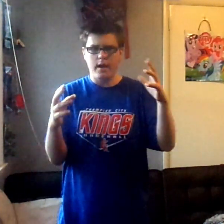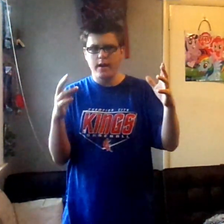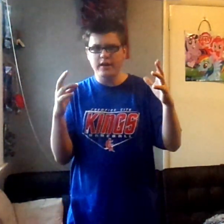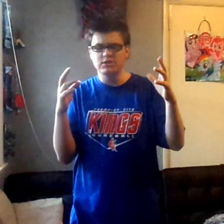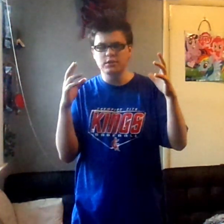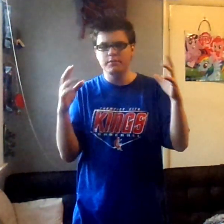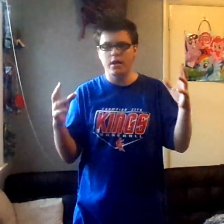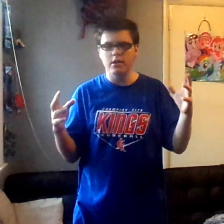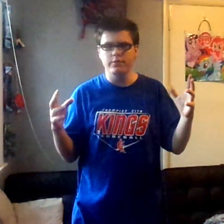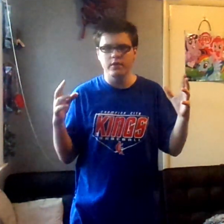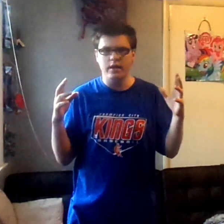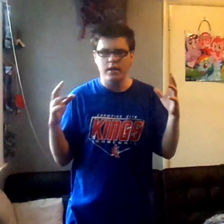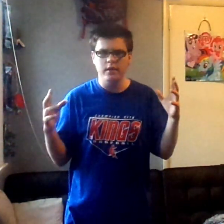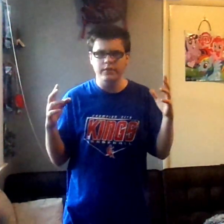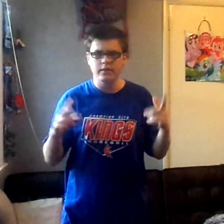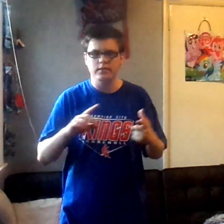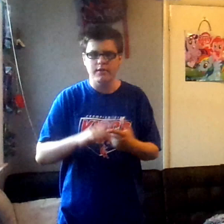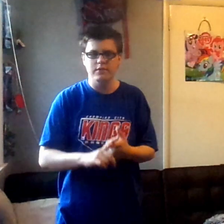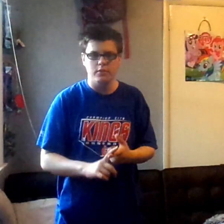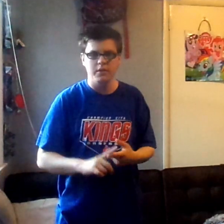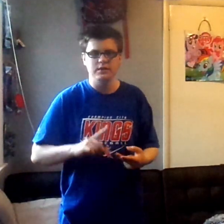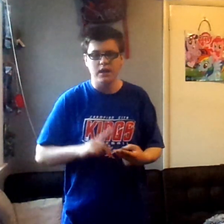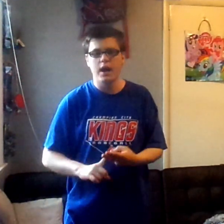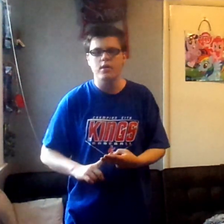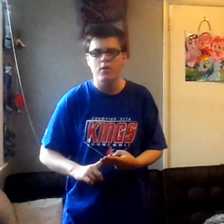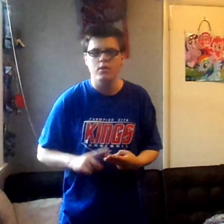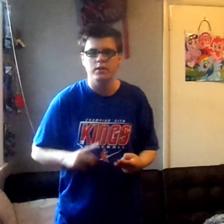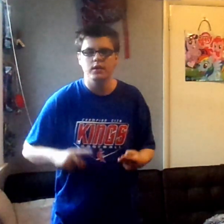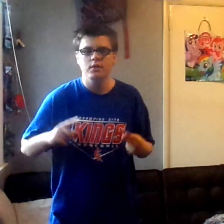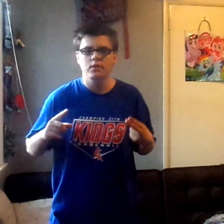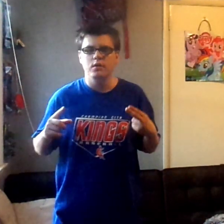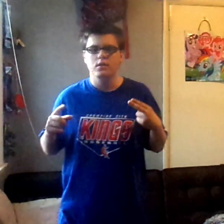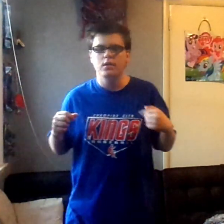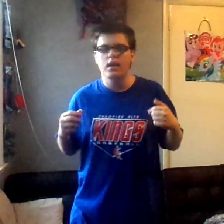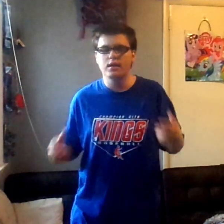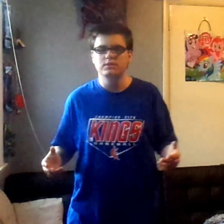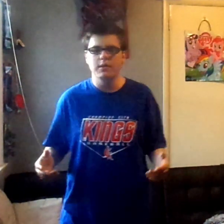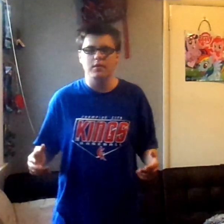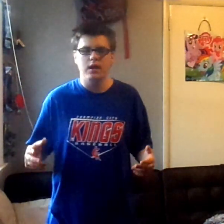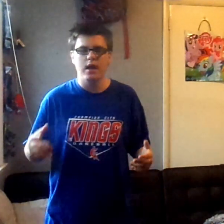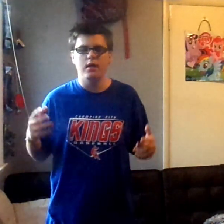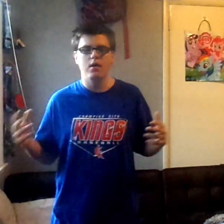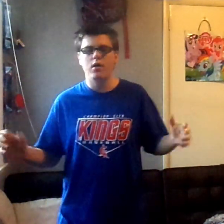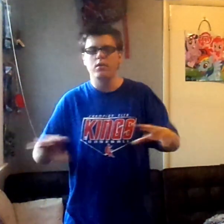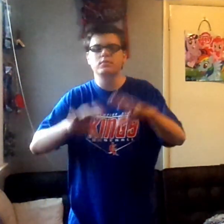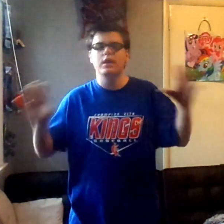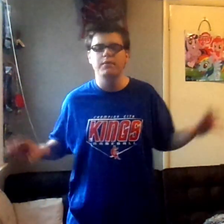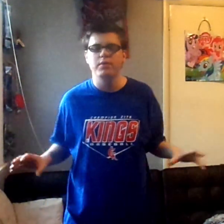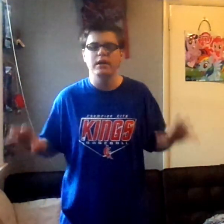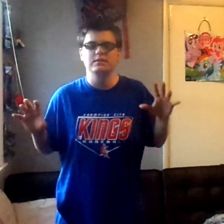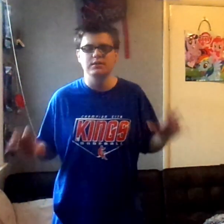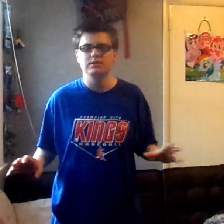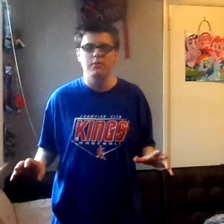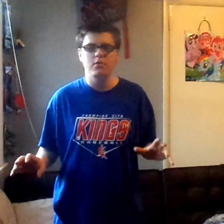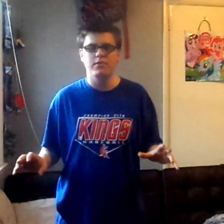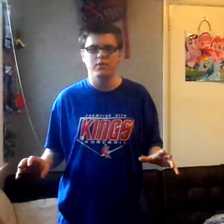actually, to be honest with you, I kind of think that Vittorius, iCarly, and Sam and Cat all take place in the same universe,